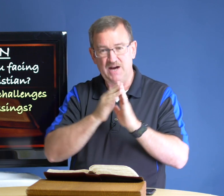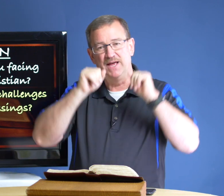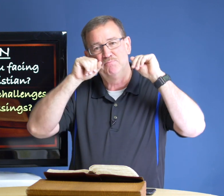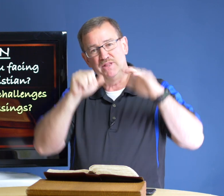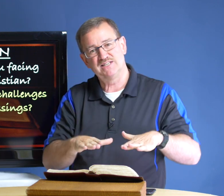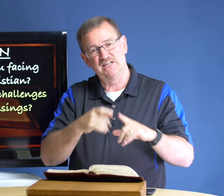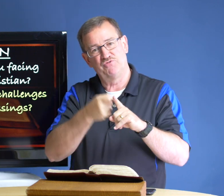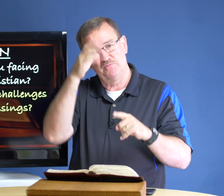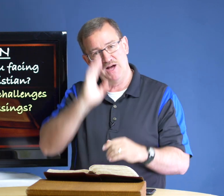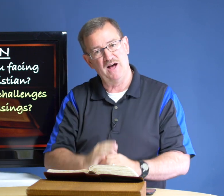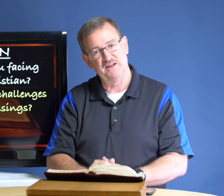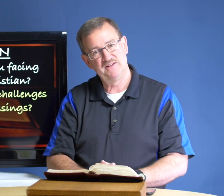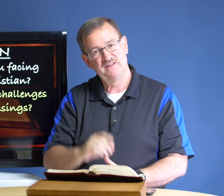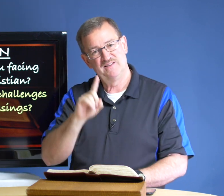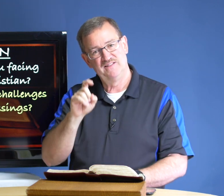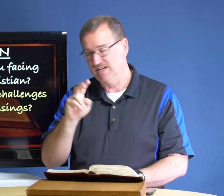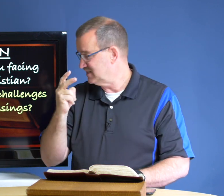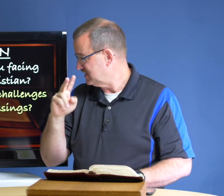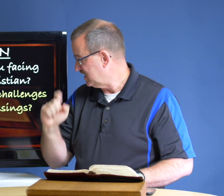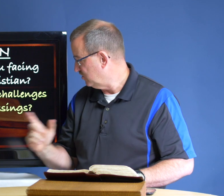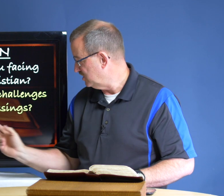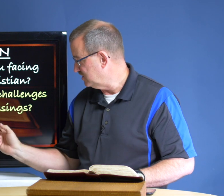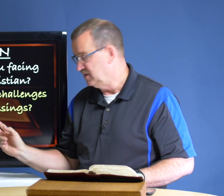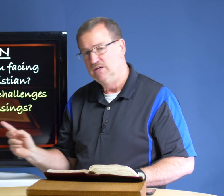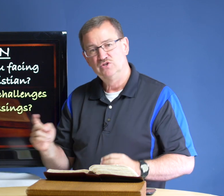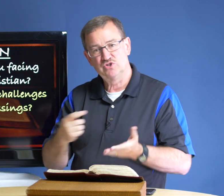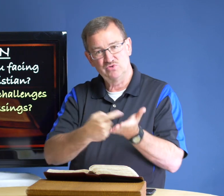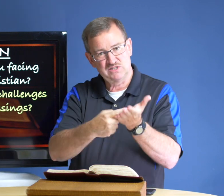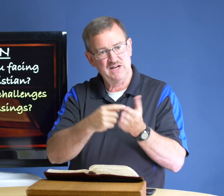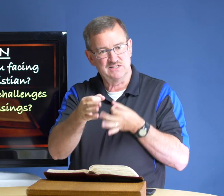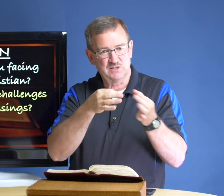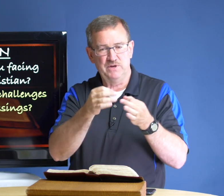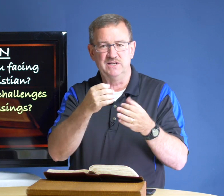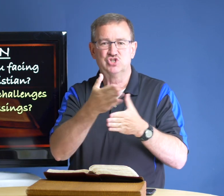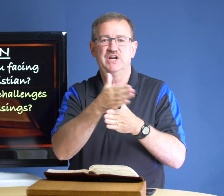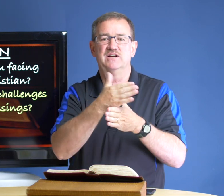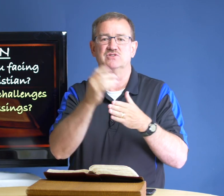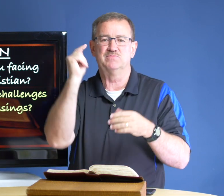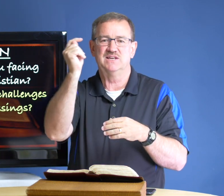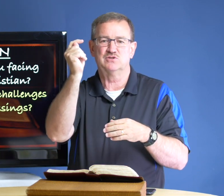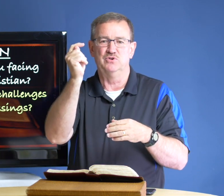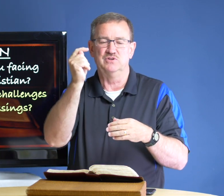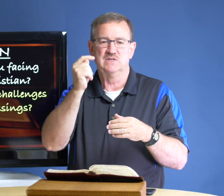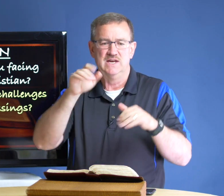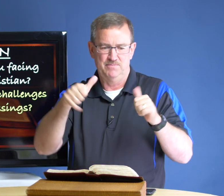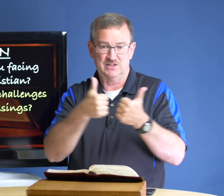a blessing from god that's the second question so discuss explain share some testimonies about